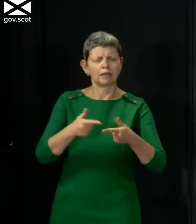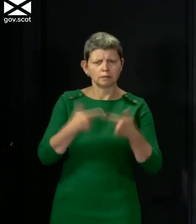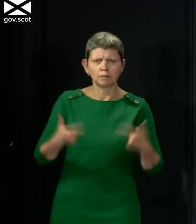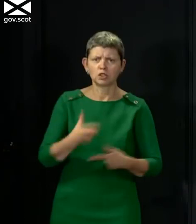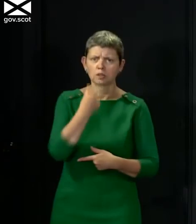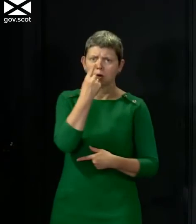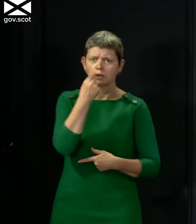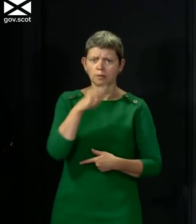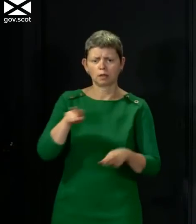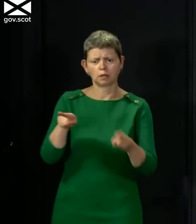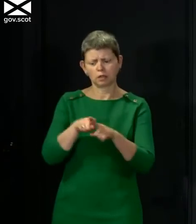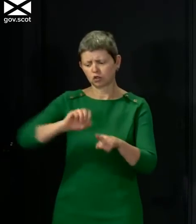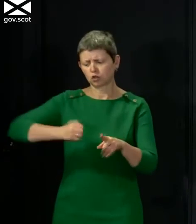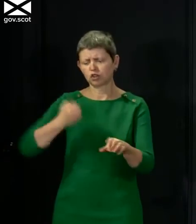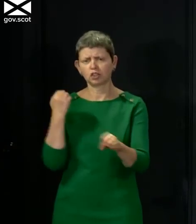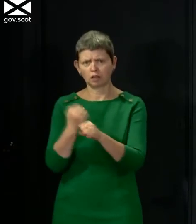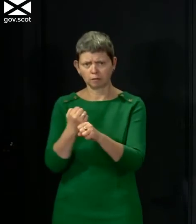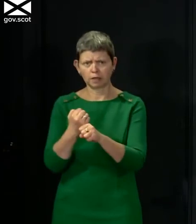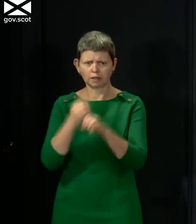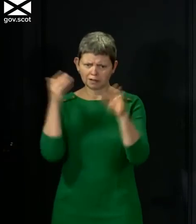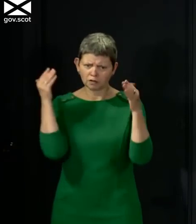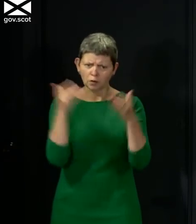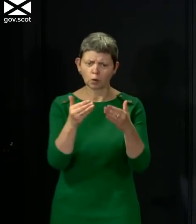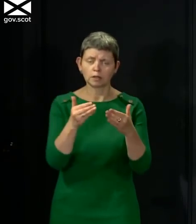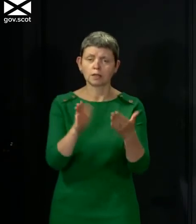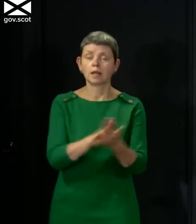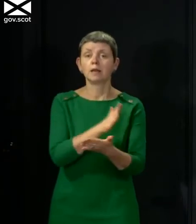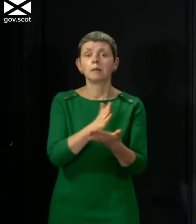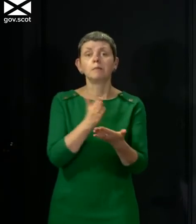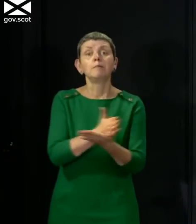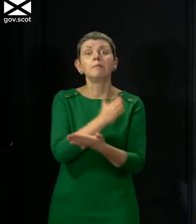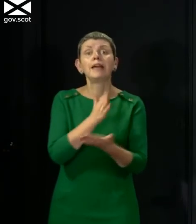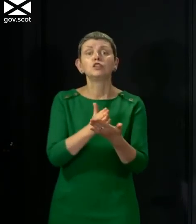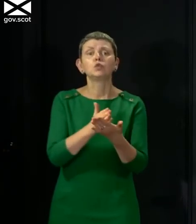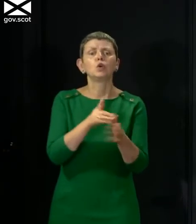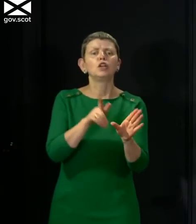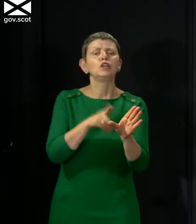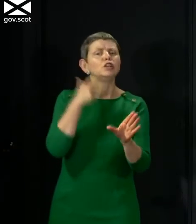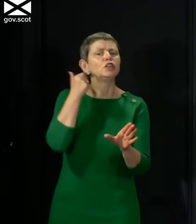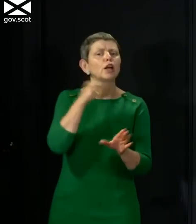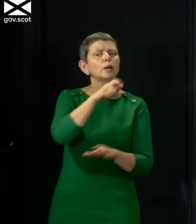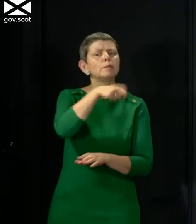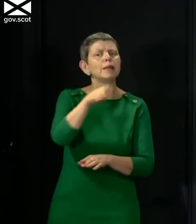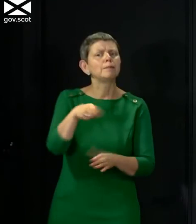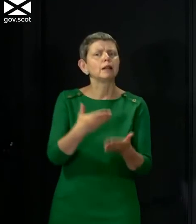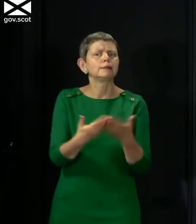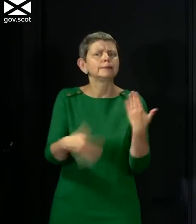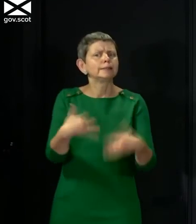of today don't pay a long-term price for what they've had to live through, through absolutely no fault of their own.